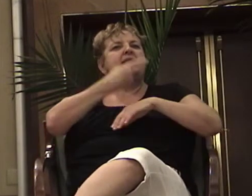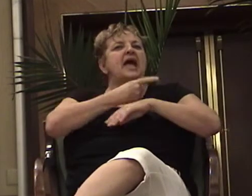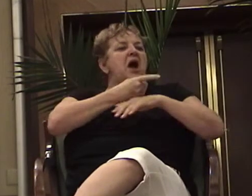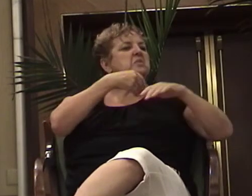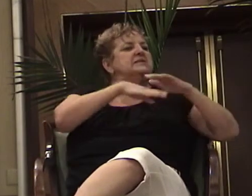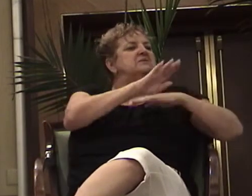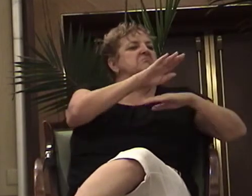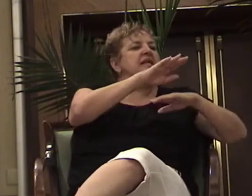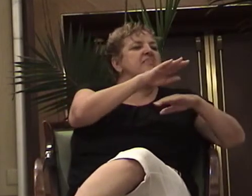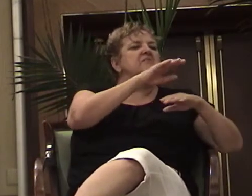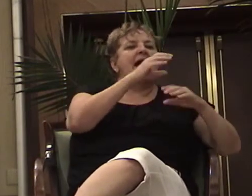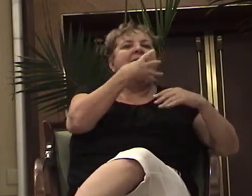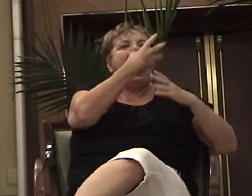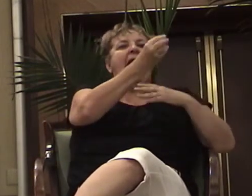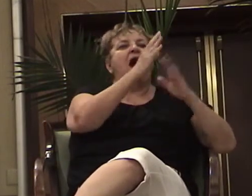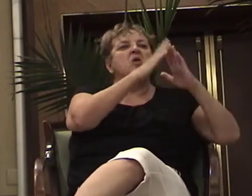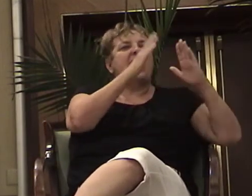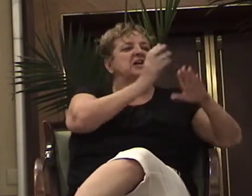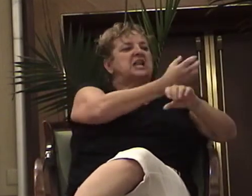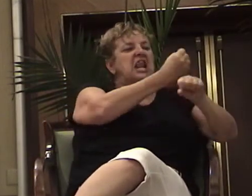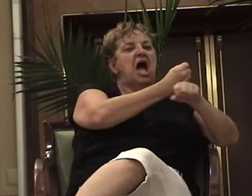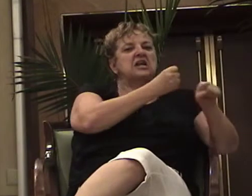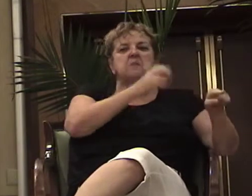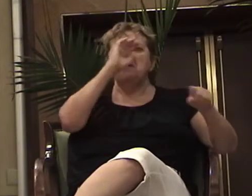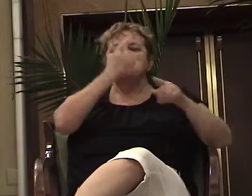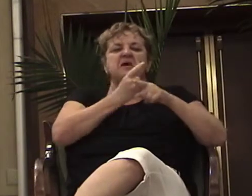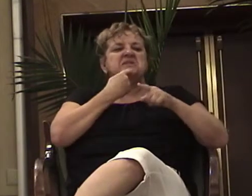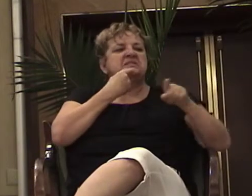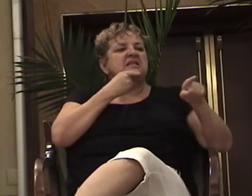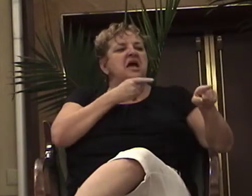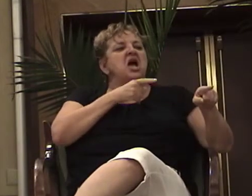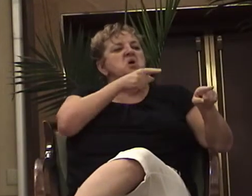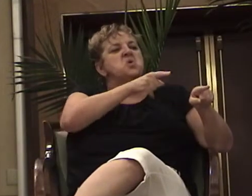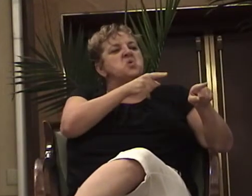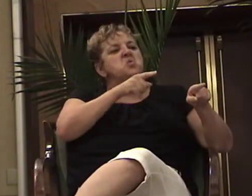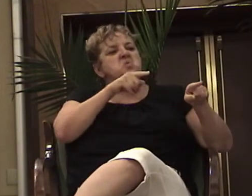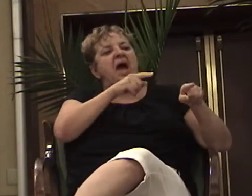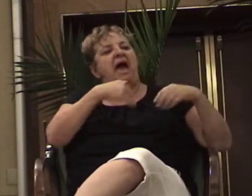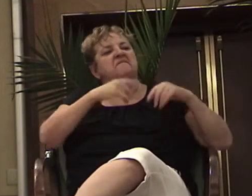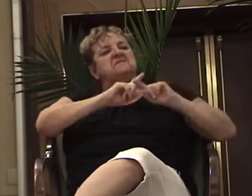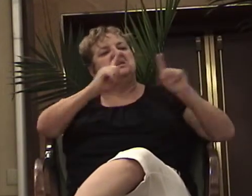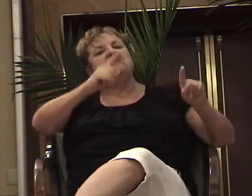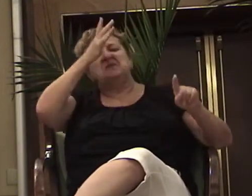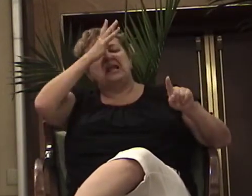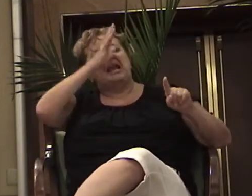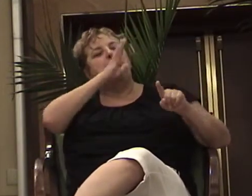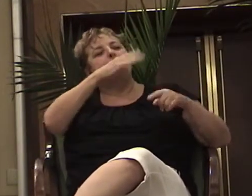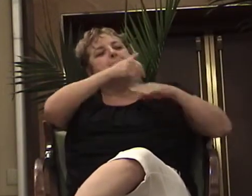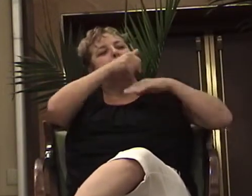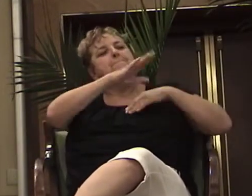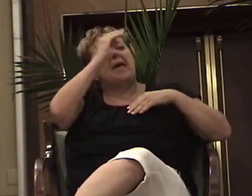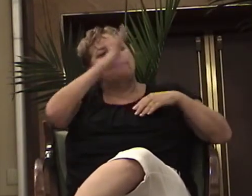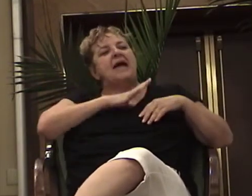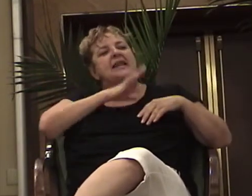way you do. He said, because the mailman is your daddy. So whenever I would see the mailman, I would go, Daddy!